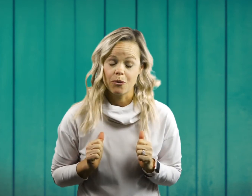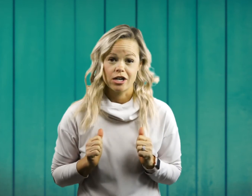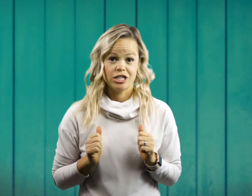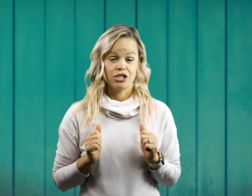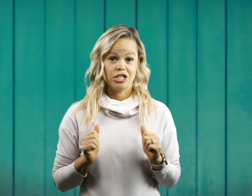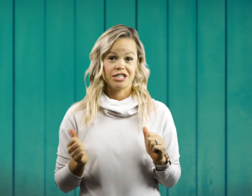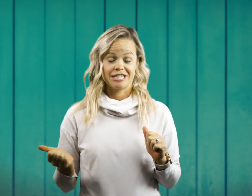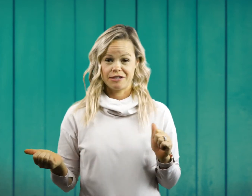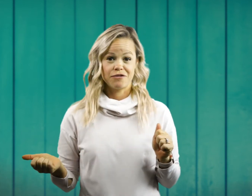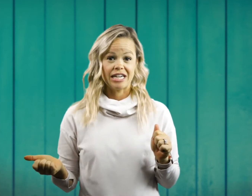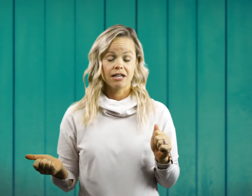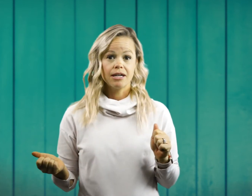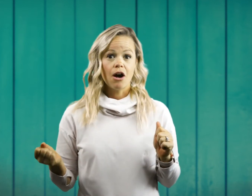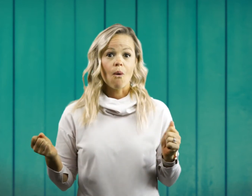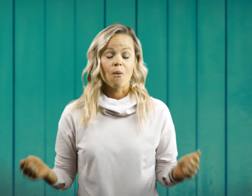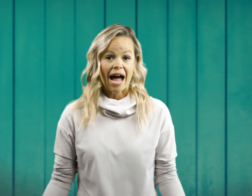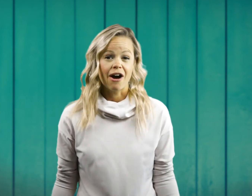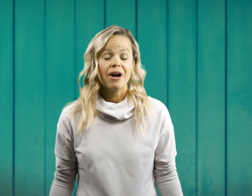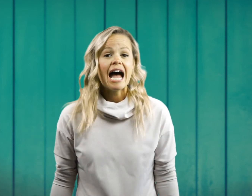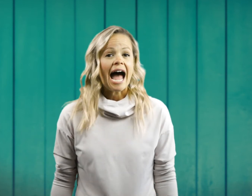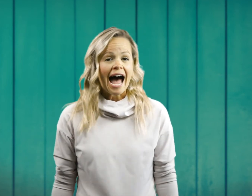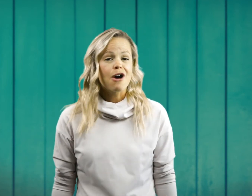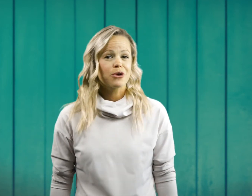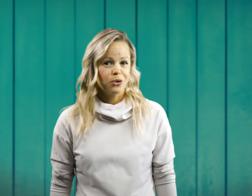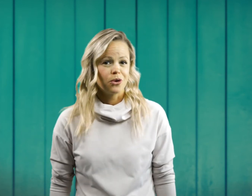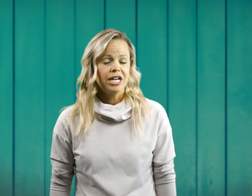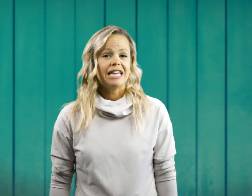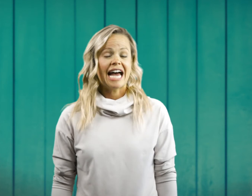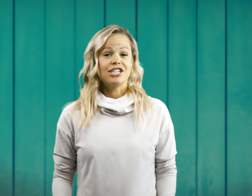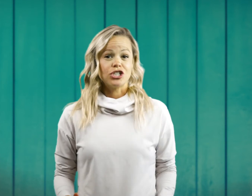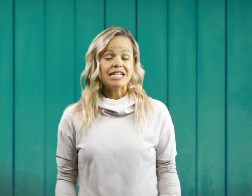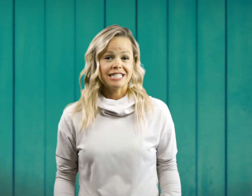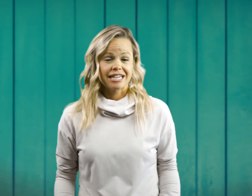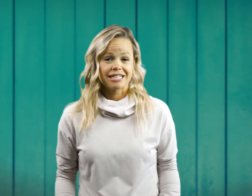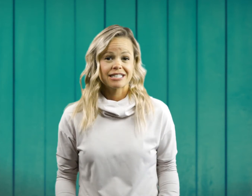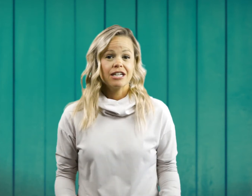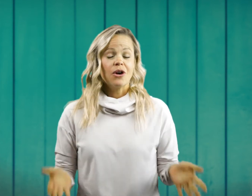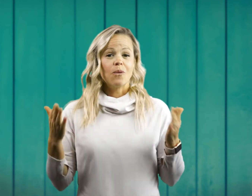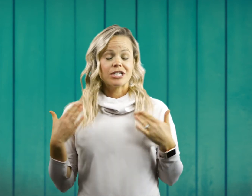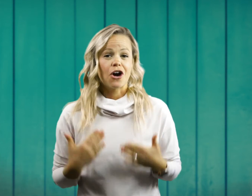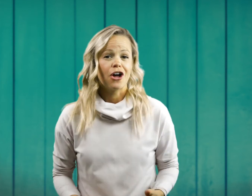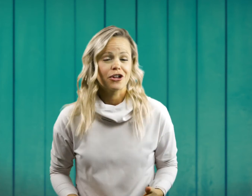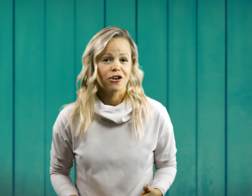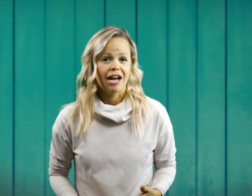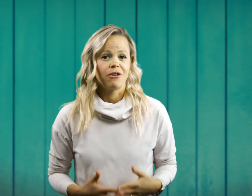washing Jesus' feet. Wow. How cool that Jesus was on the ground